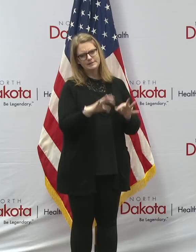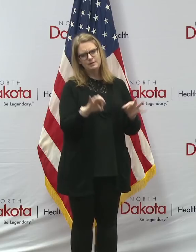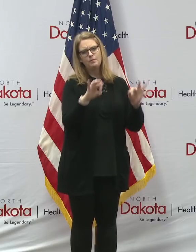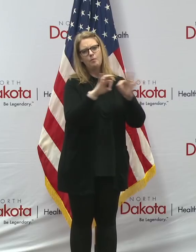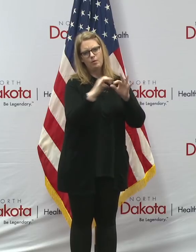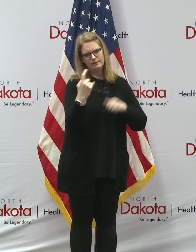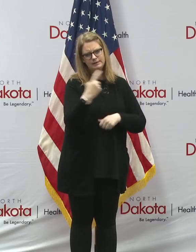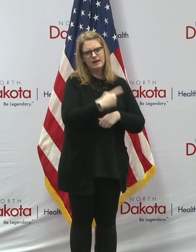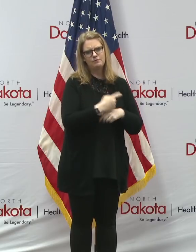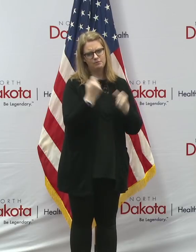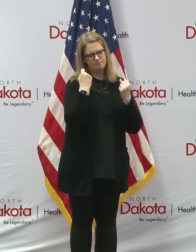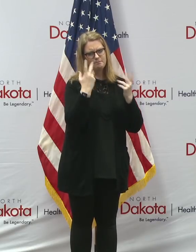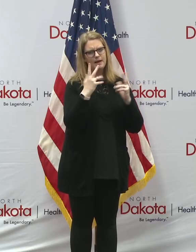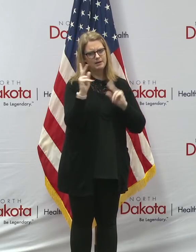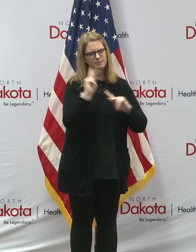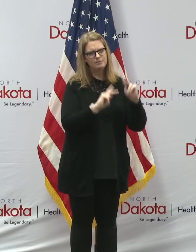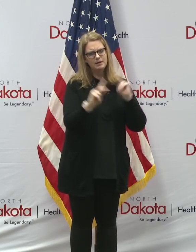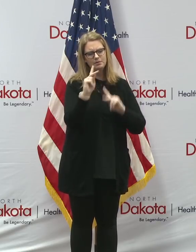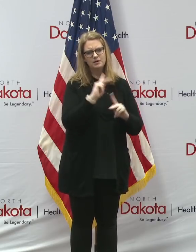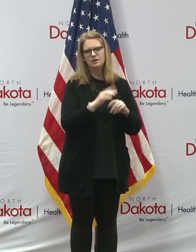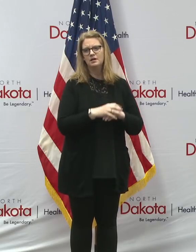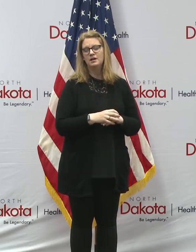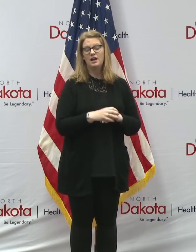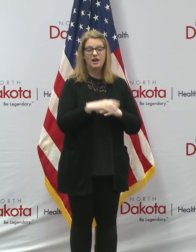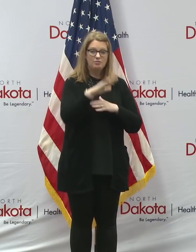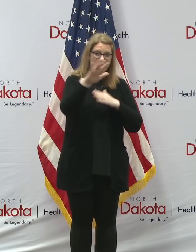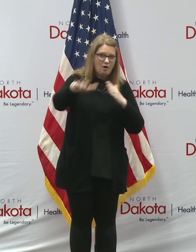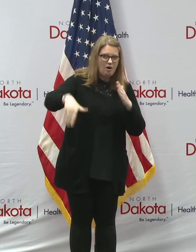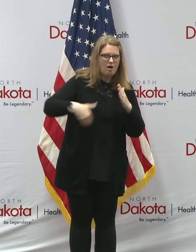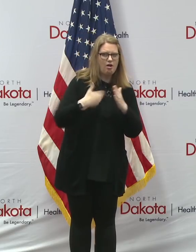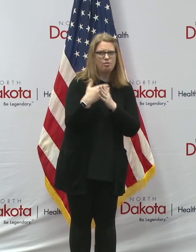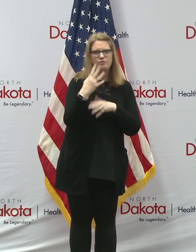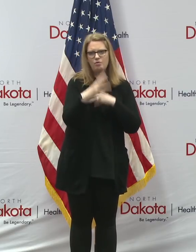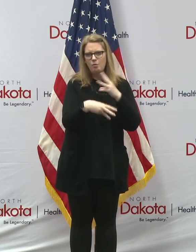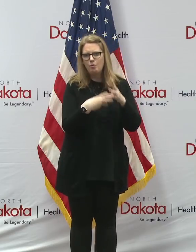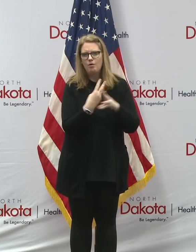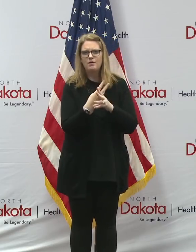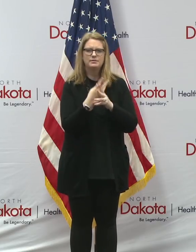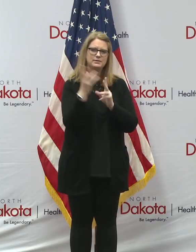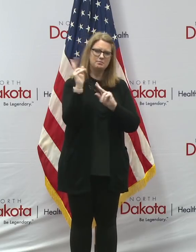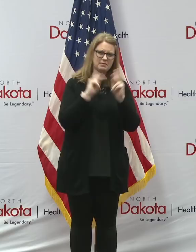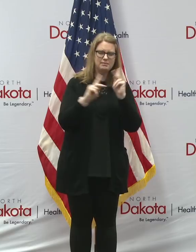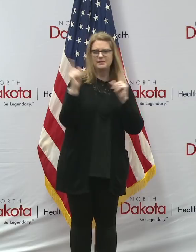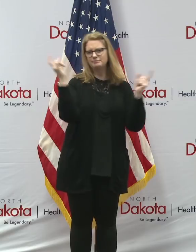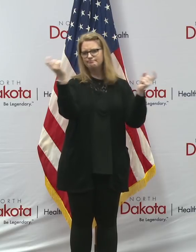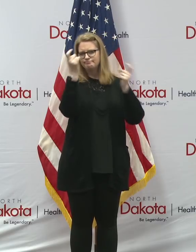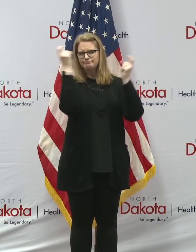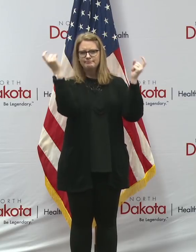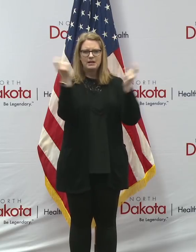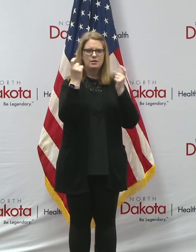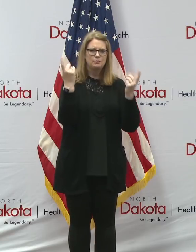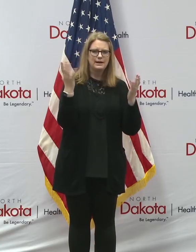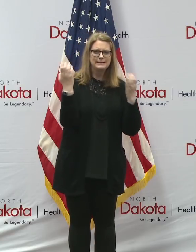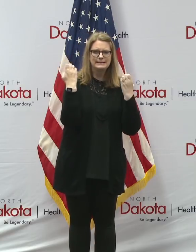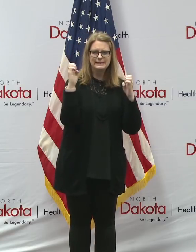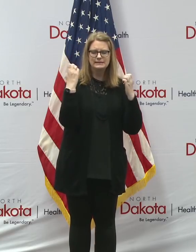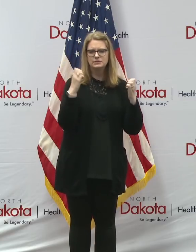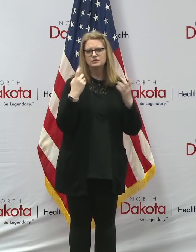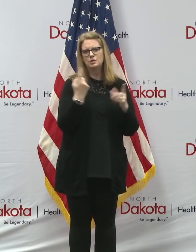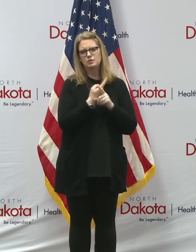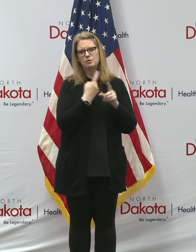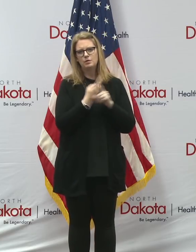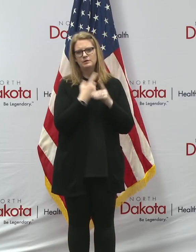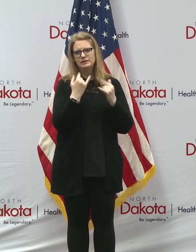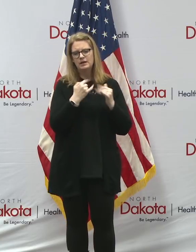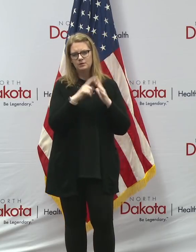the billions of people around the world that celebrate Easter. So it's appropriate today that we'll begin with a prayer from